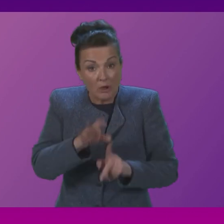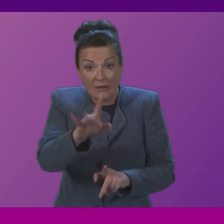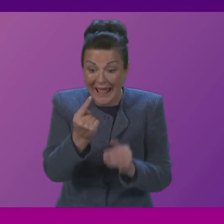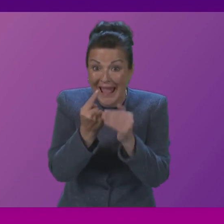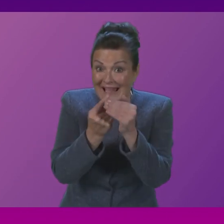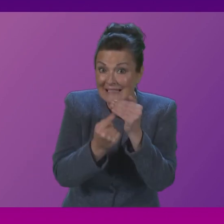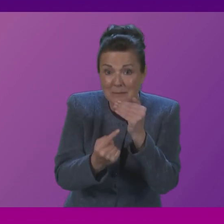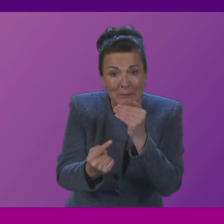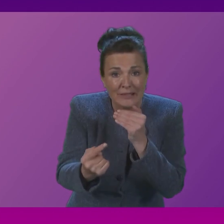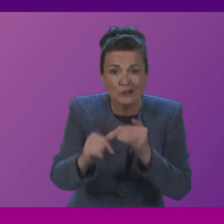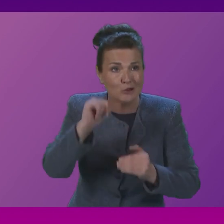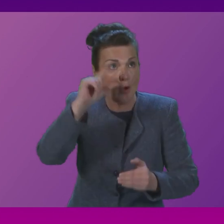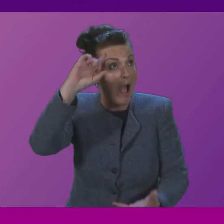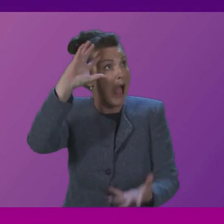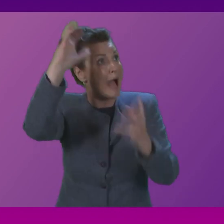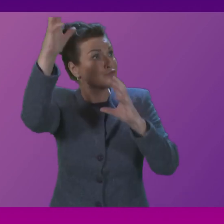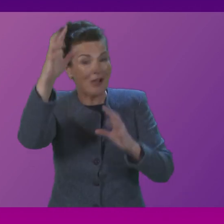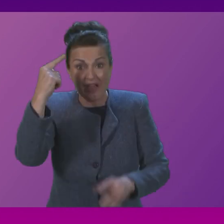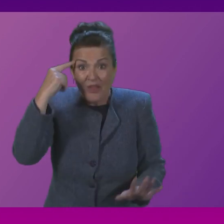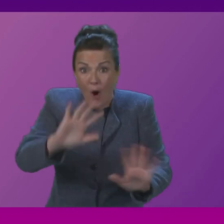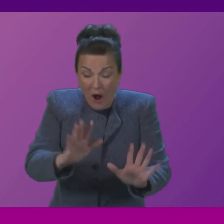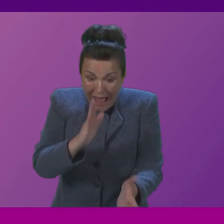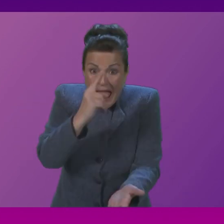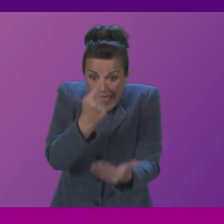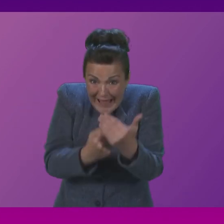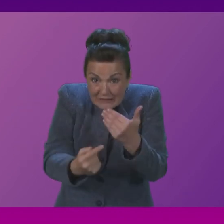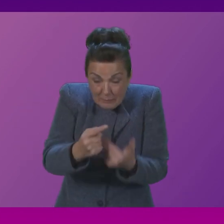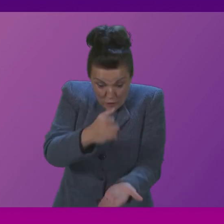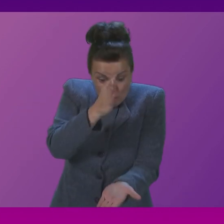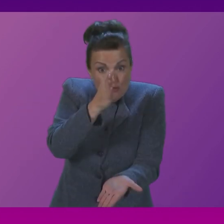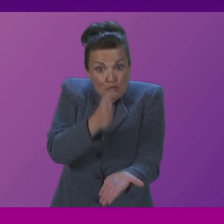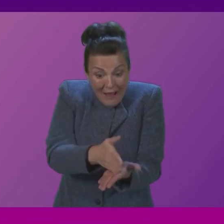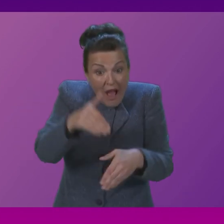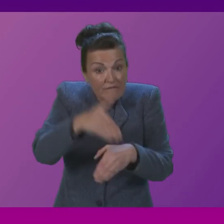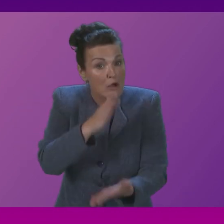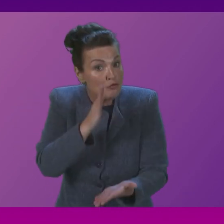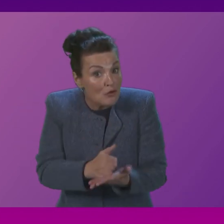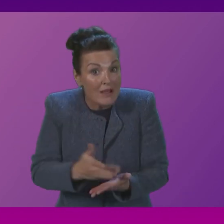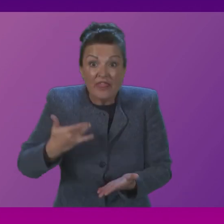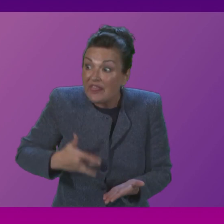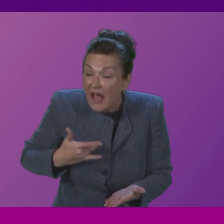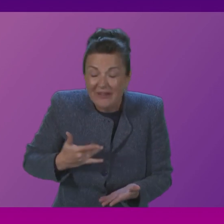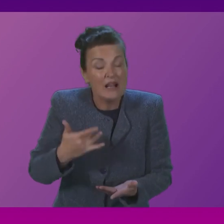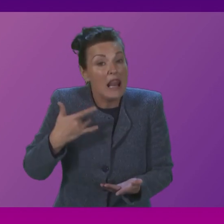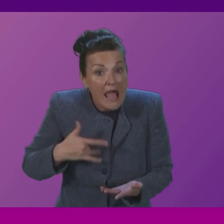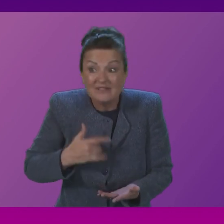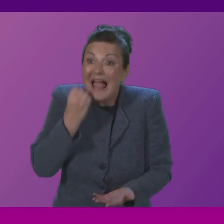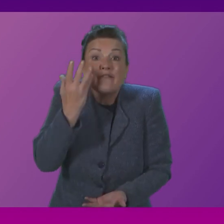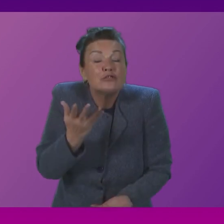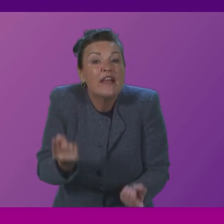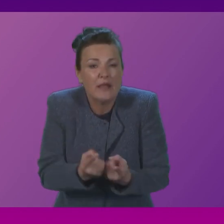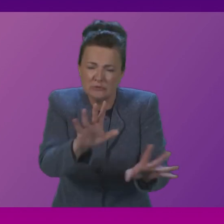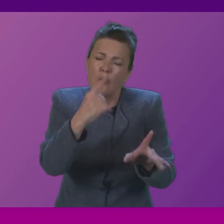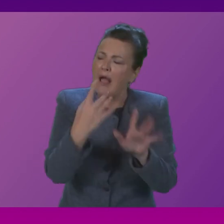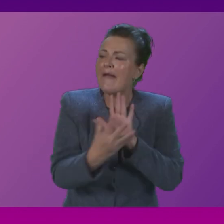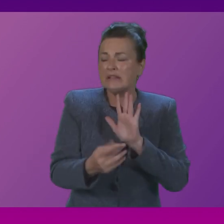is not abstract it is about real issues that impact on the day to day lives of people across Scotland so take the issue that is being